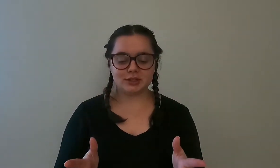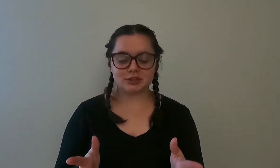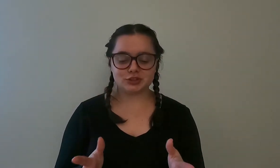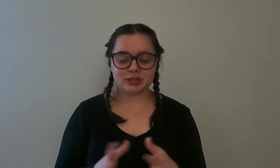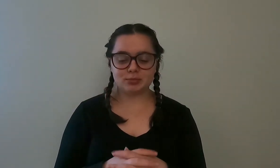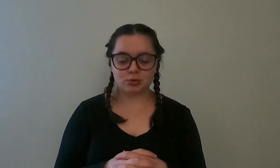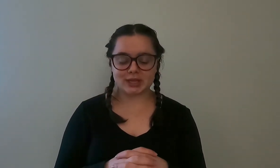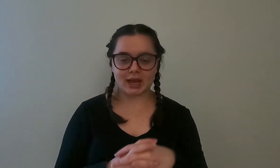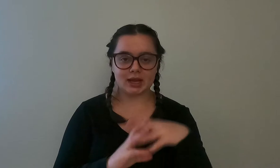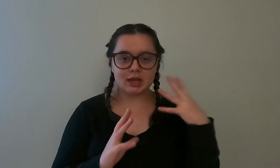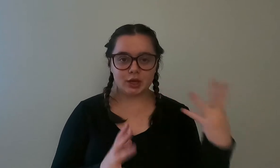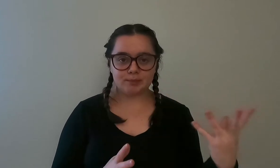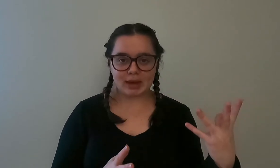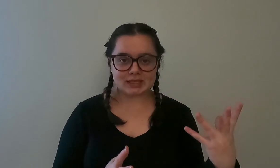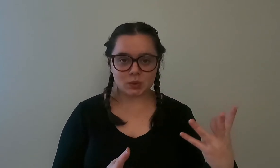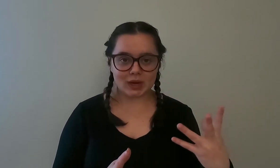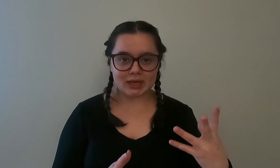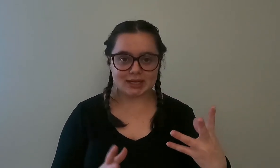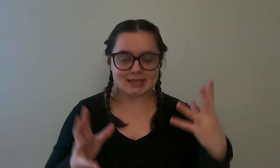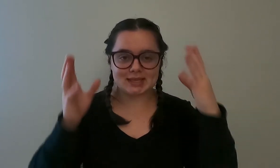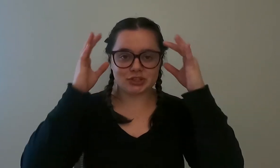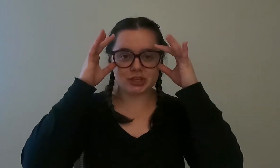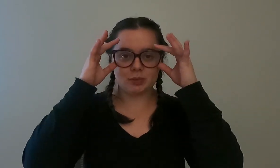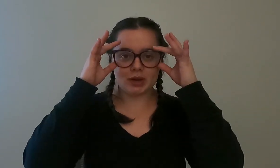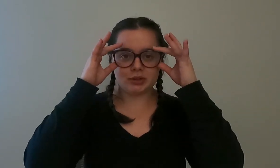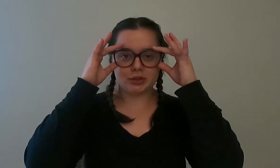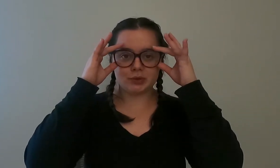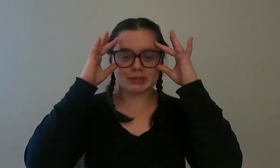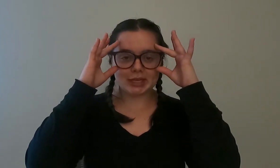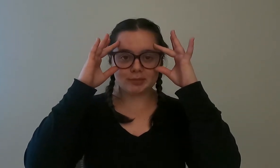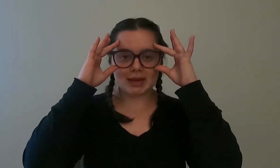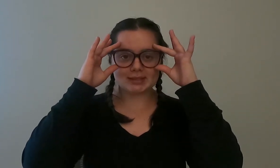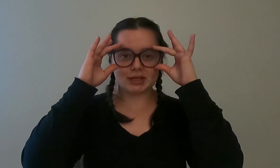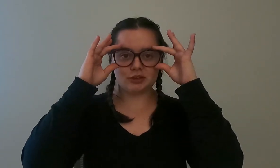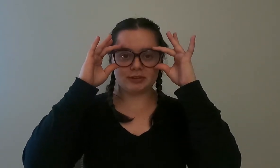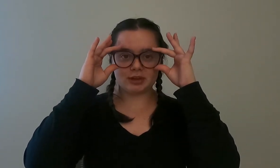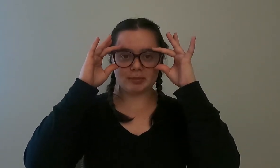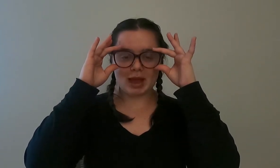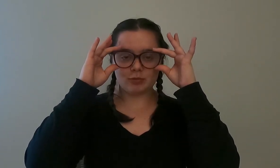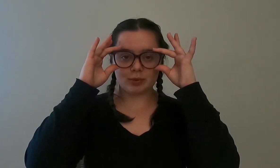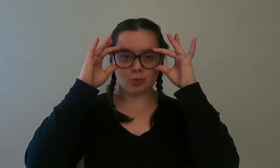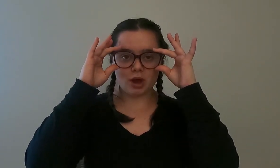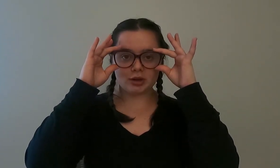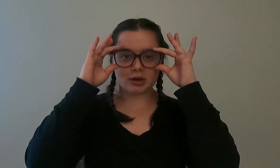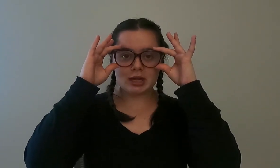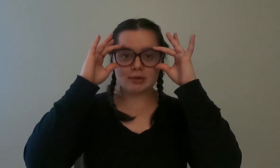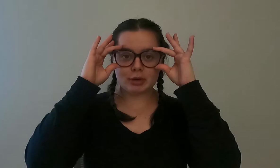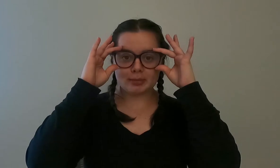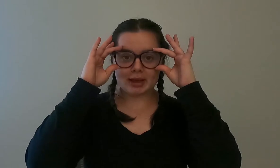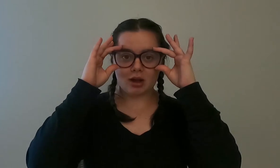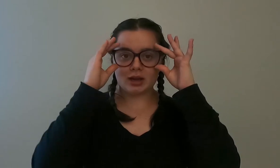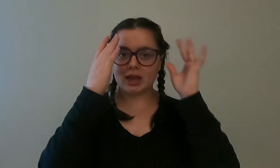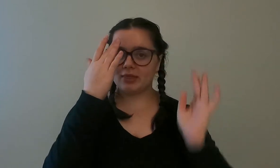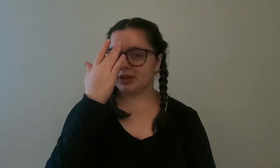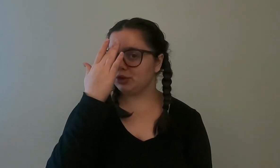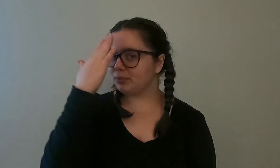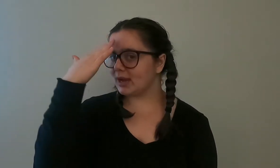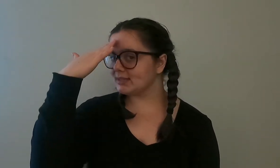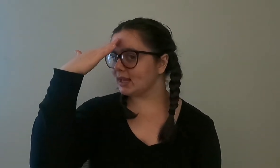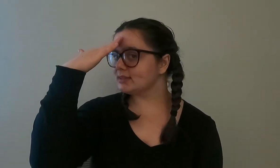during the pool day mask one is essentially where you take your mask and you fill it up halfway with water put it back on and then you press against